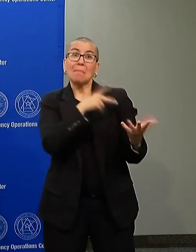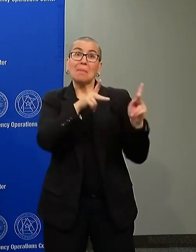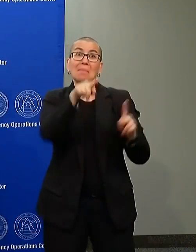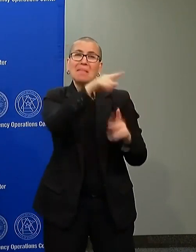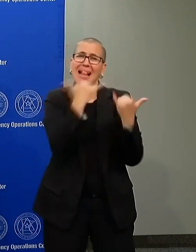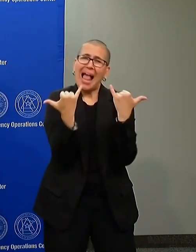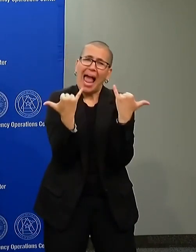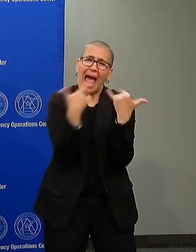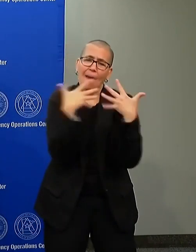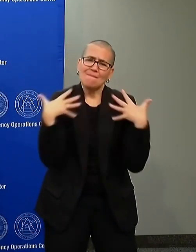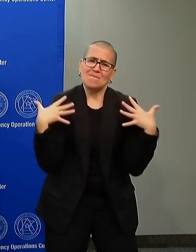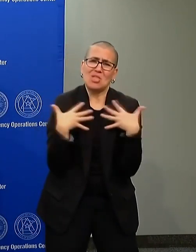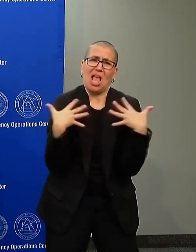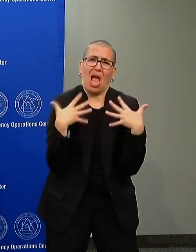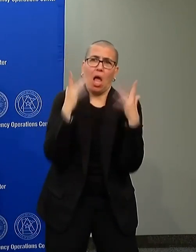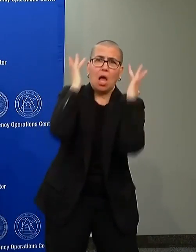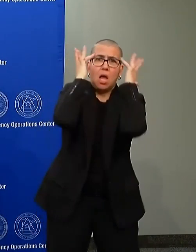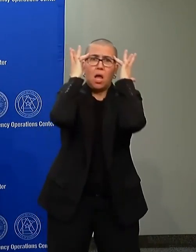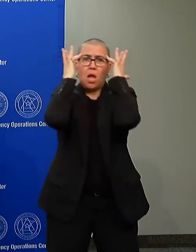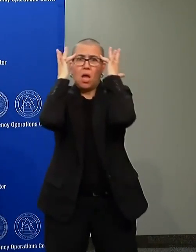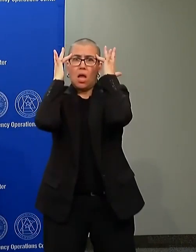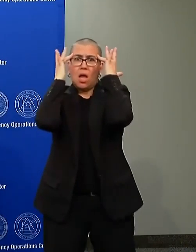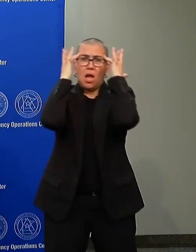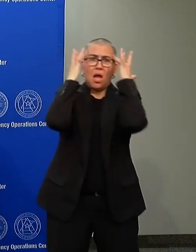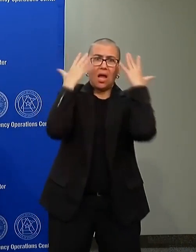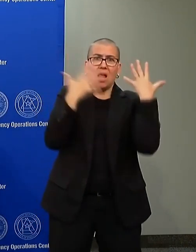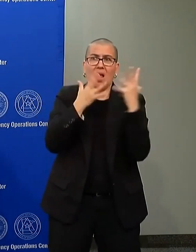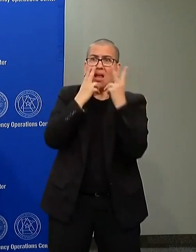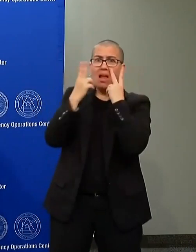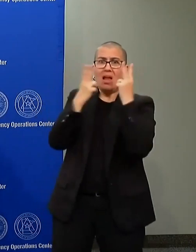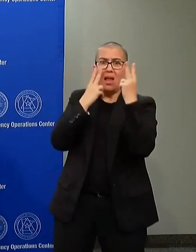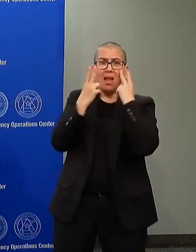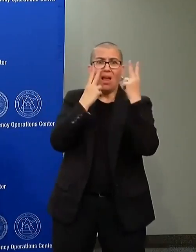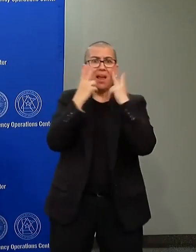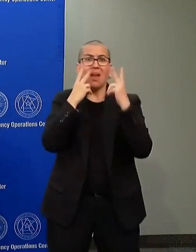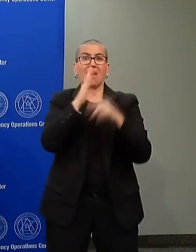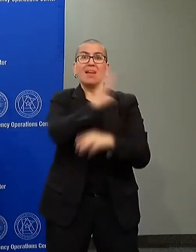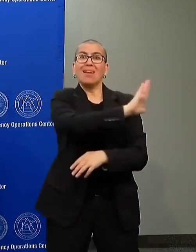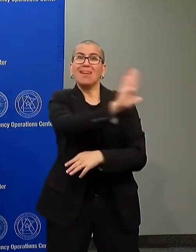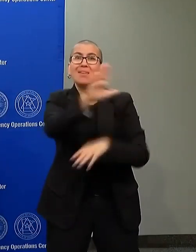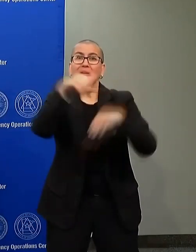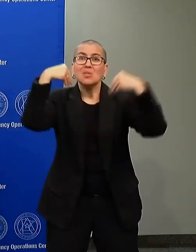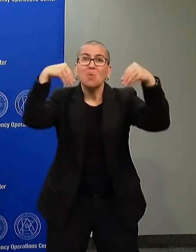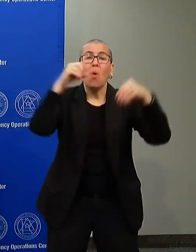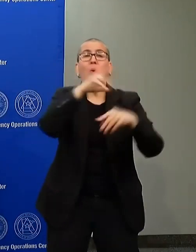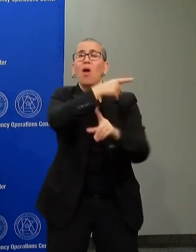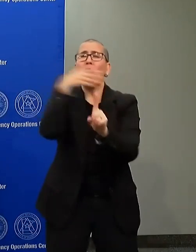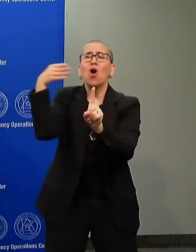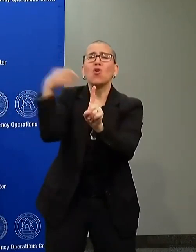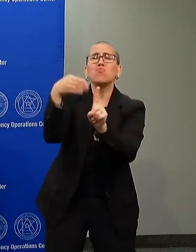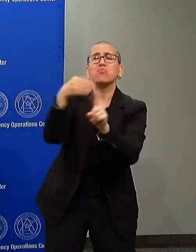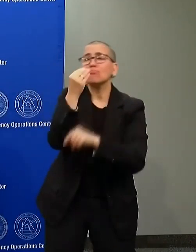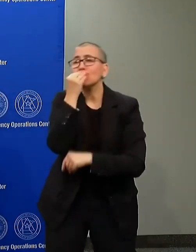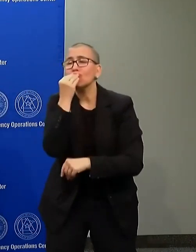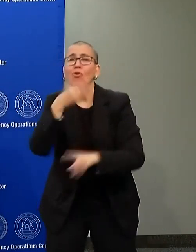so. We've seen long term institutional businesses overridden. We've seen community institutions set on fire